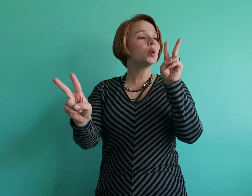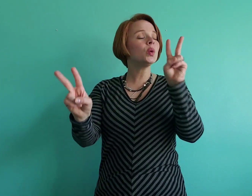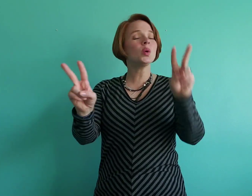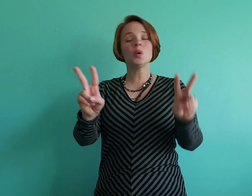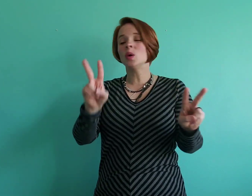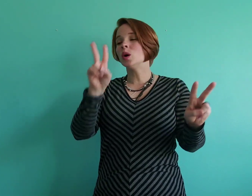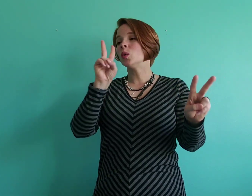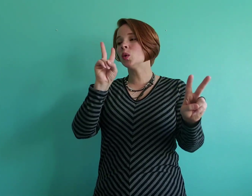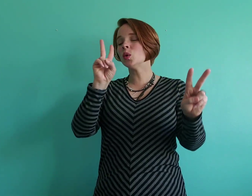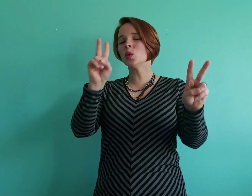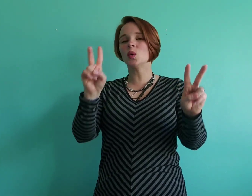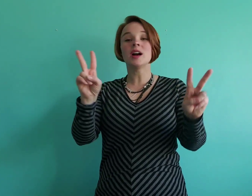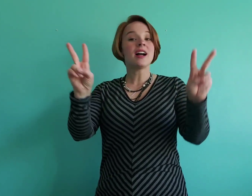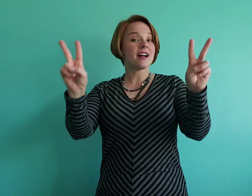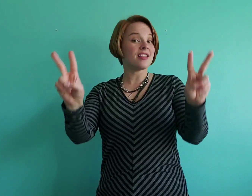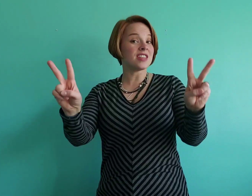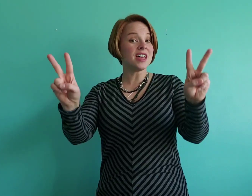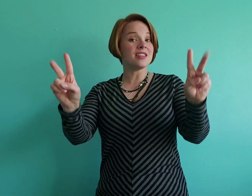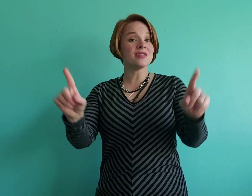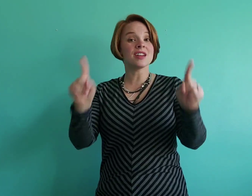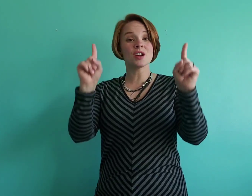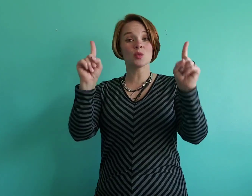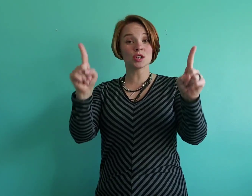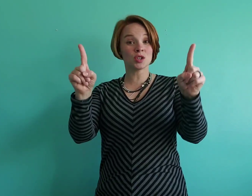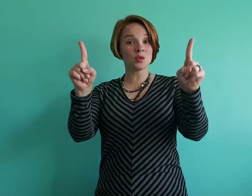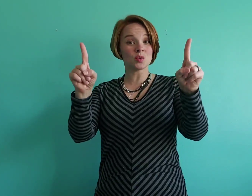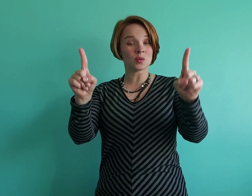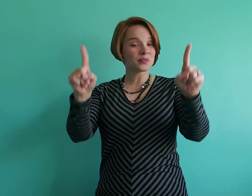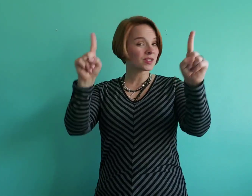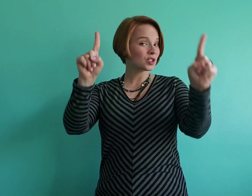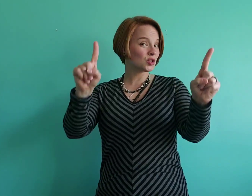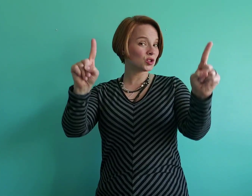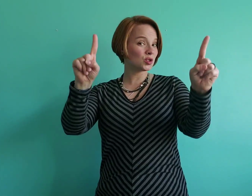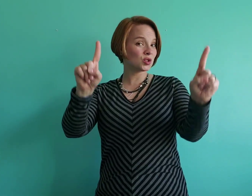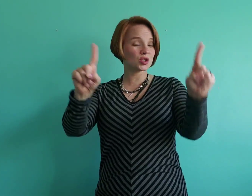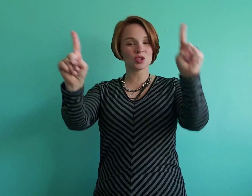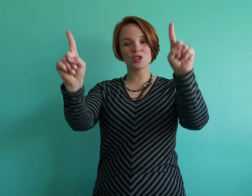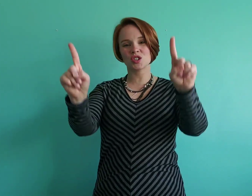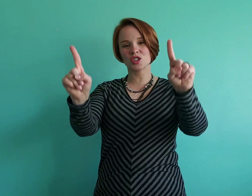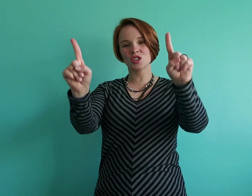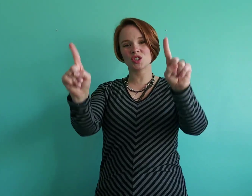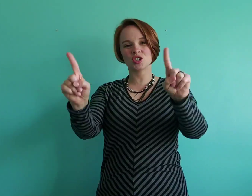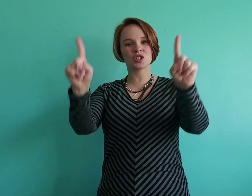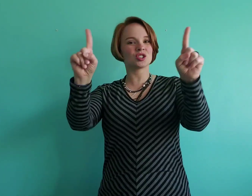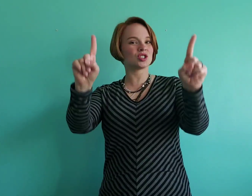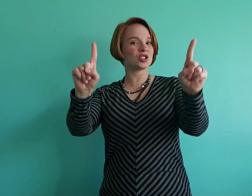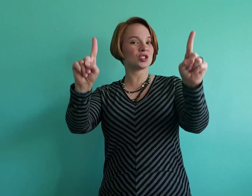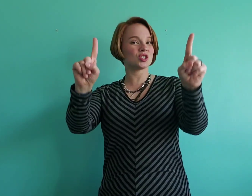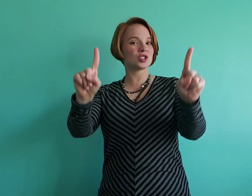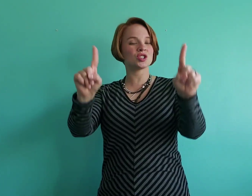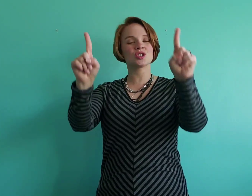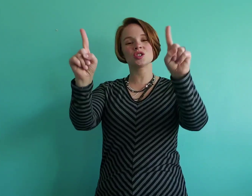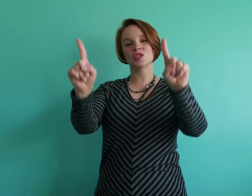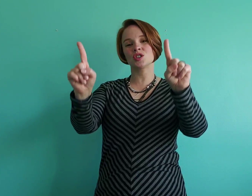Hoo, hoo, and then there were two. Ch, ch, ch, ch, ch, ch, ch, ch,